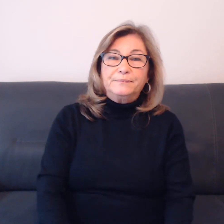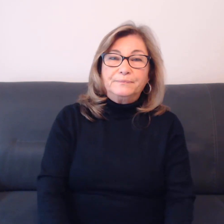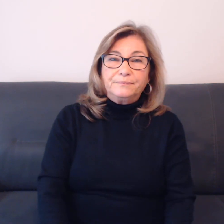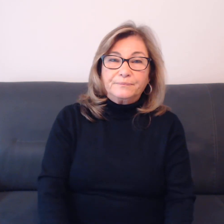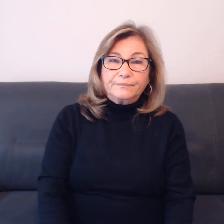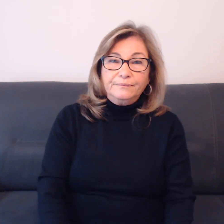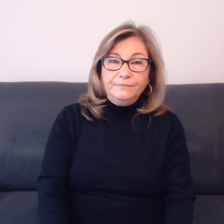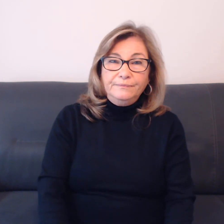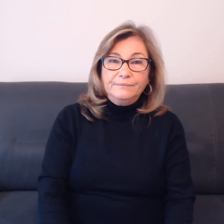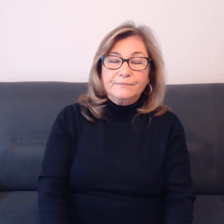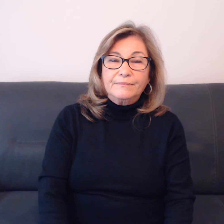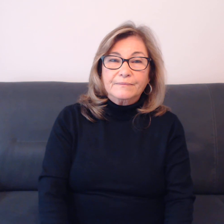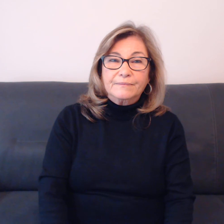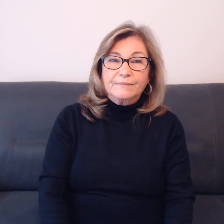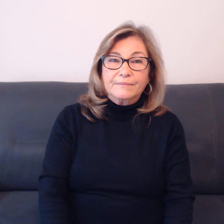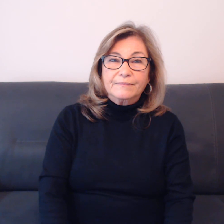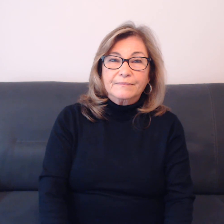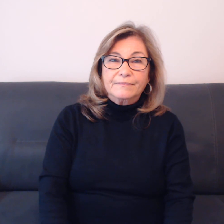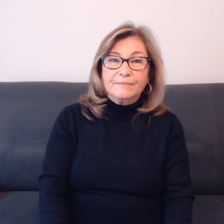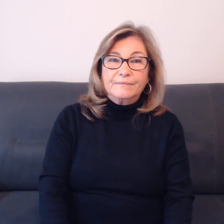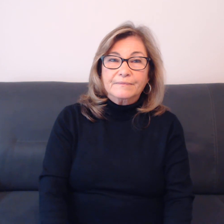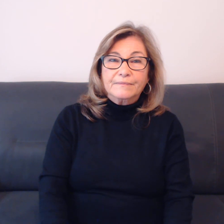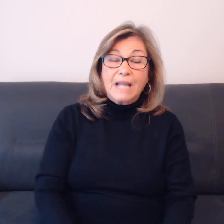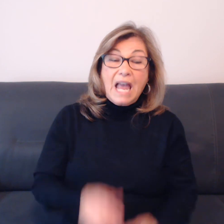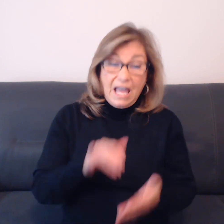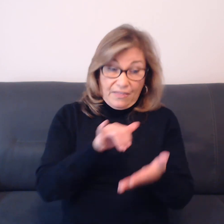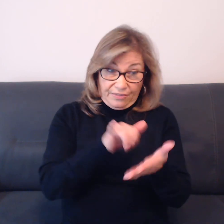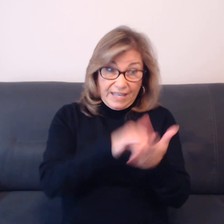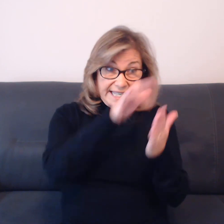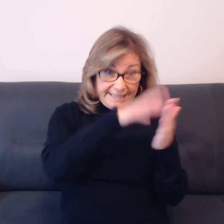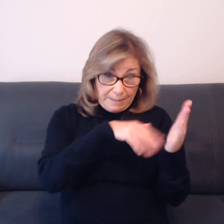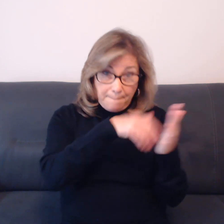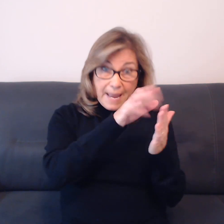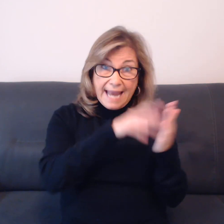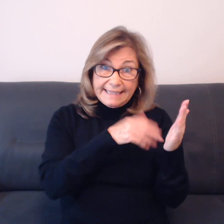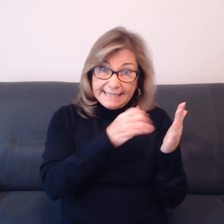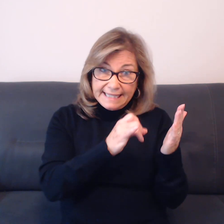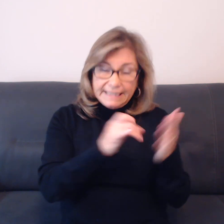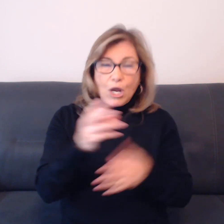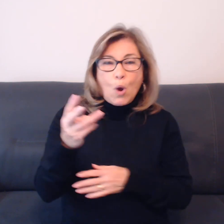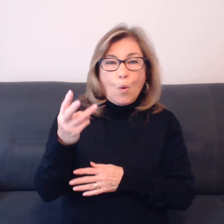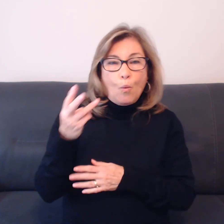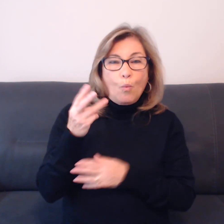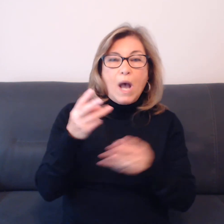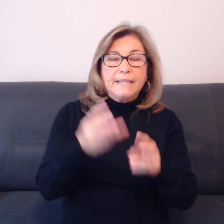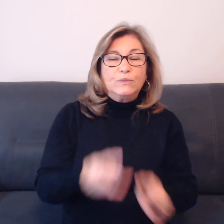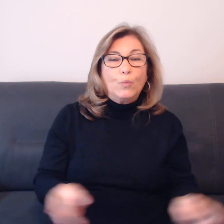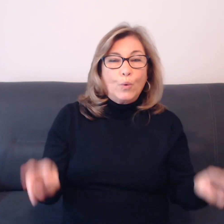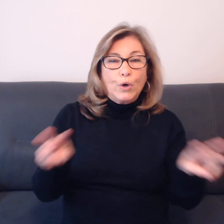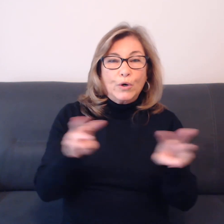Again, this painting was worth $15